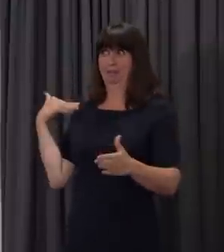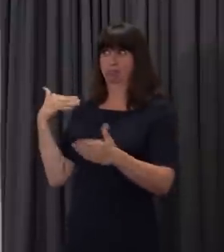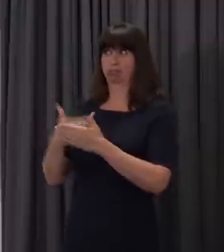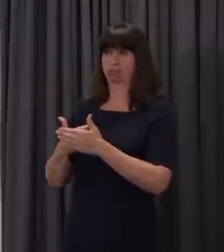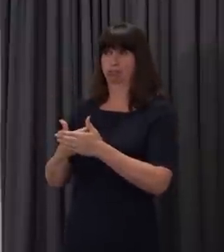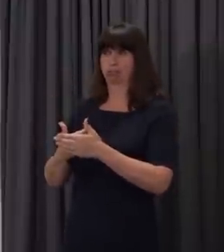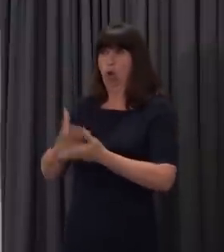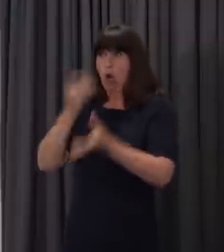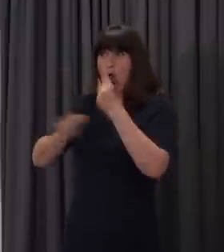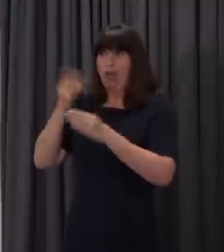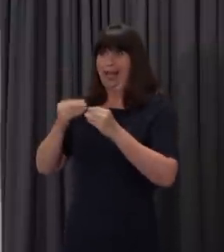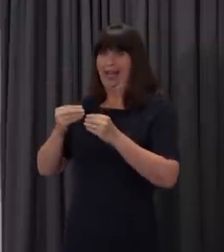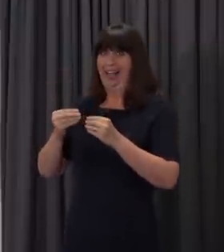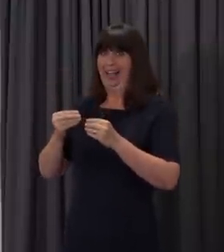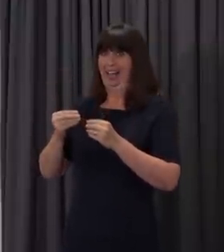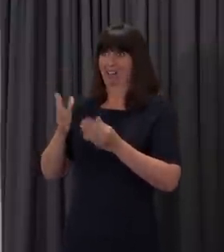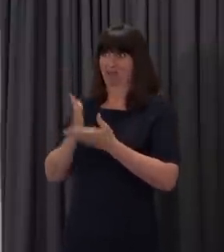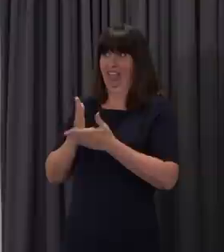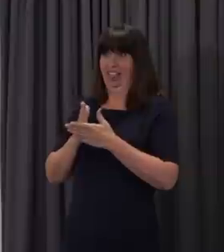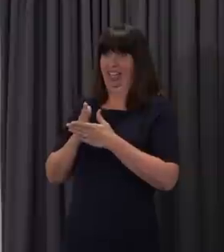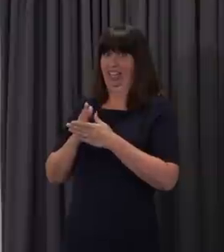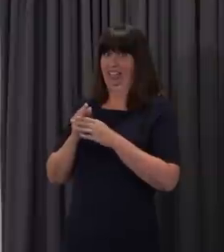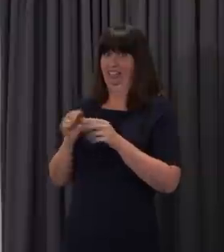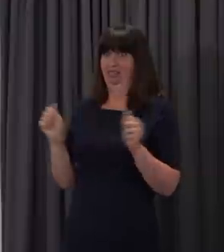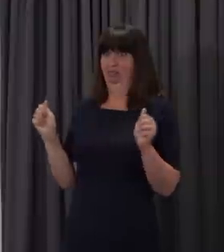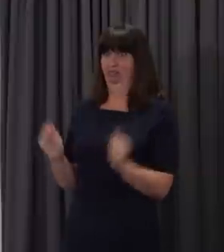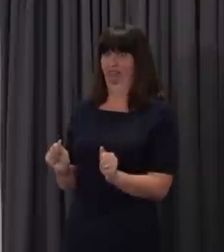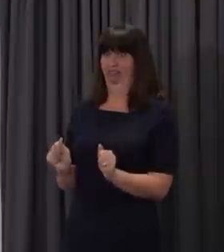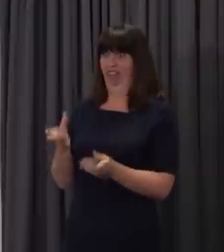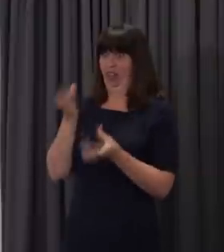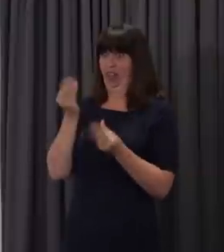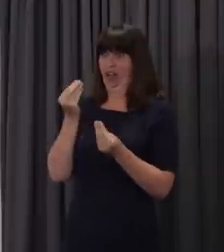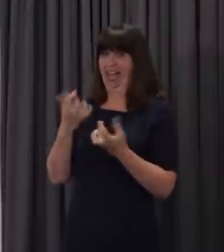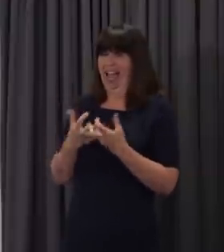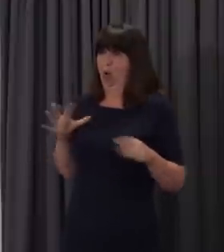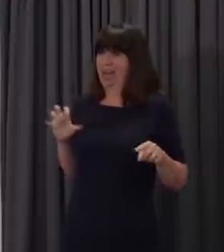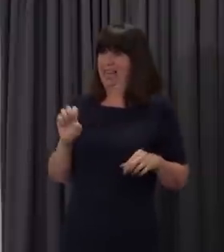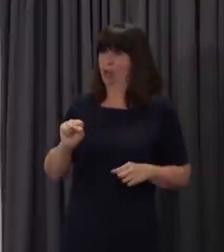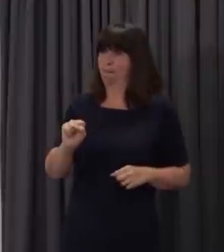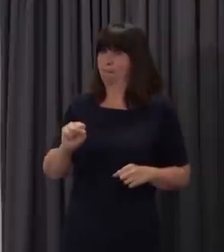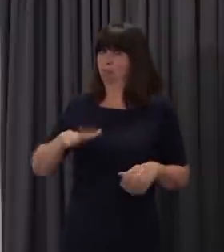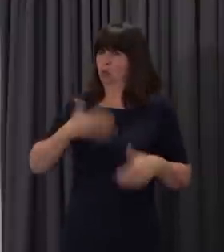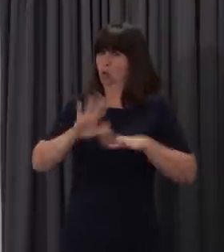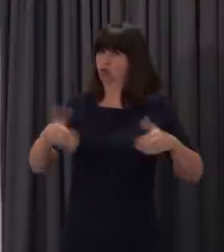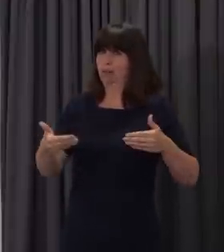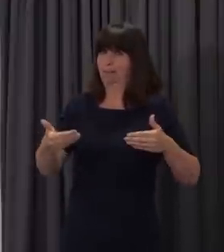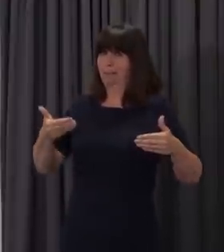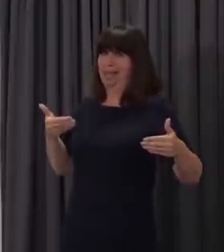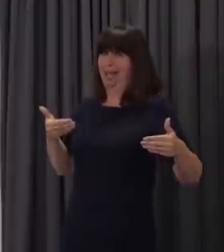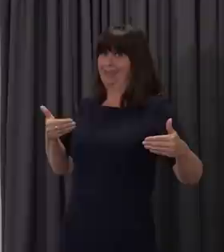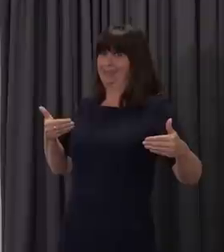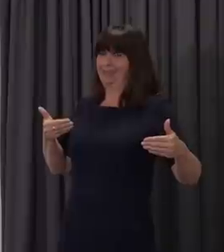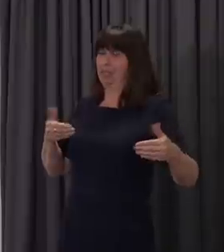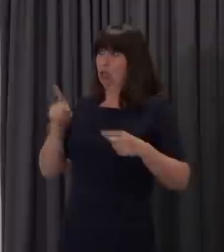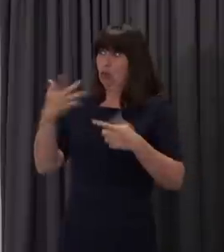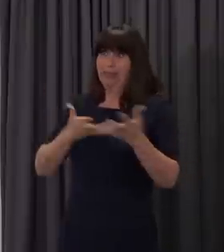considered extending the school day to make up for lost time? And have you discussed that with the teacher unions?